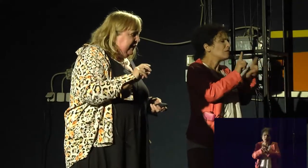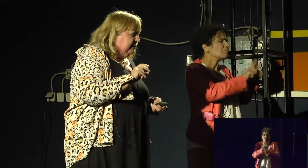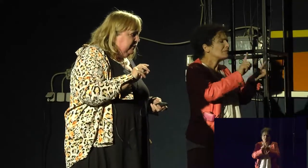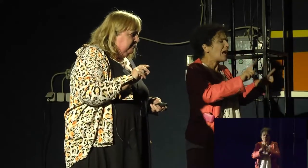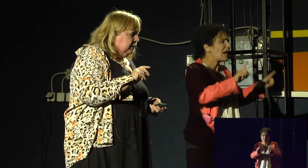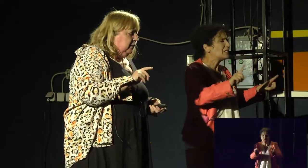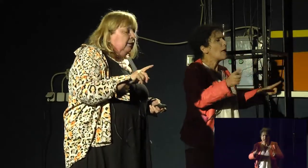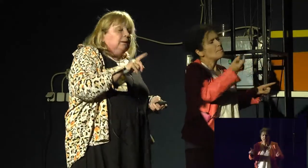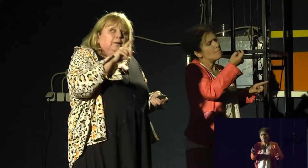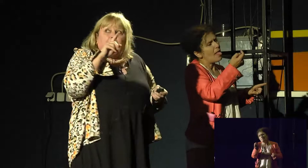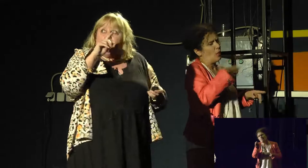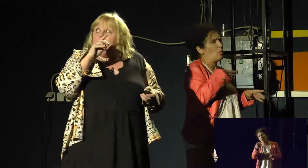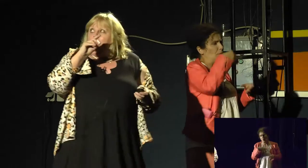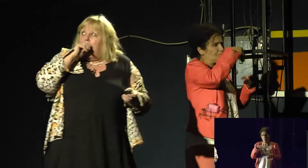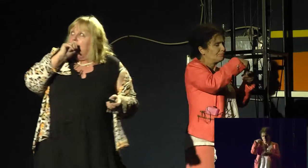really get it in.